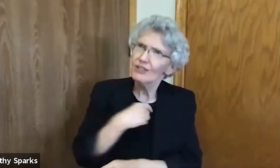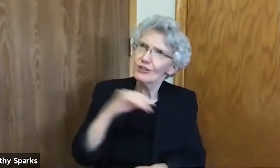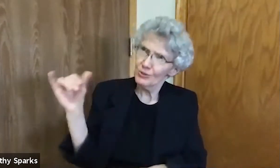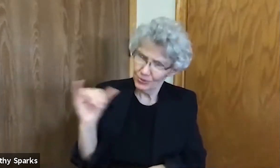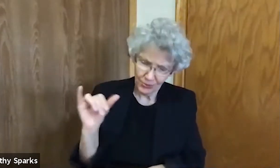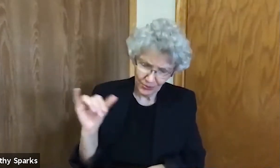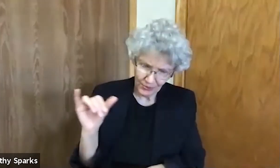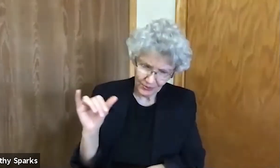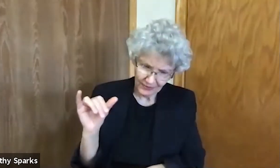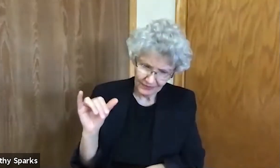Prepare us to.